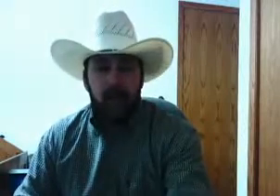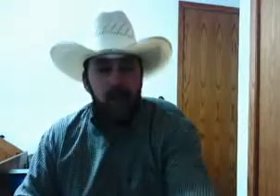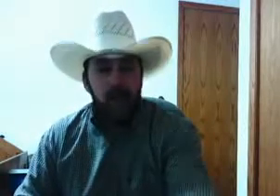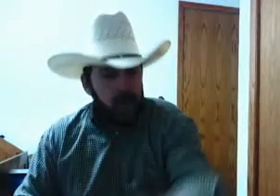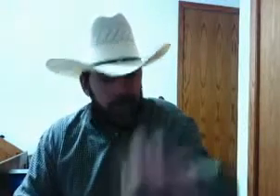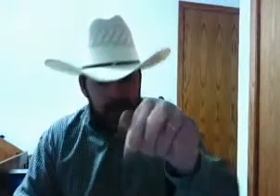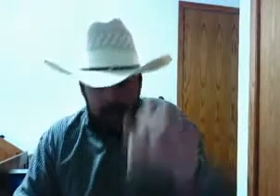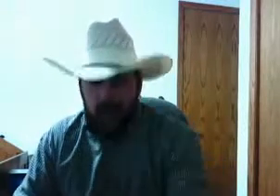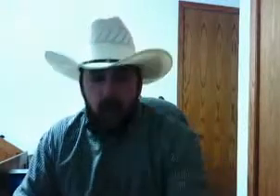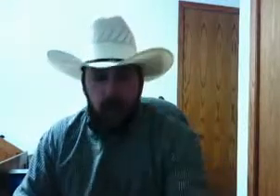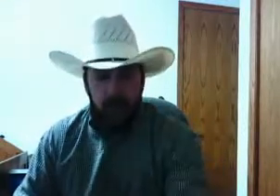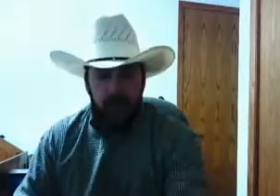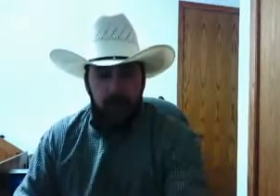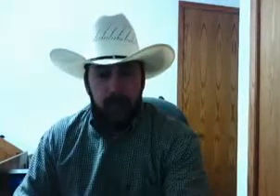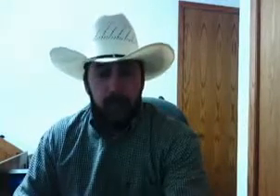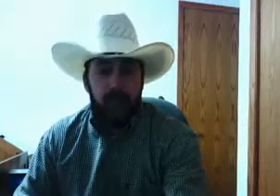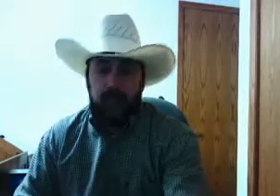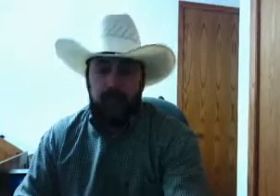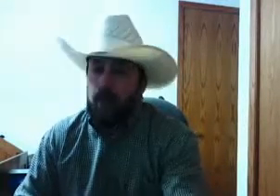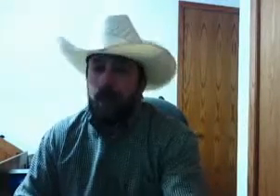That's my calling. But they don't have to listen.